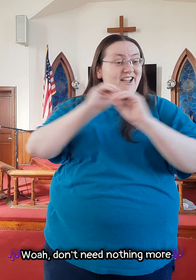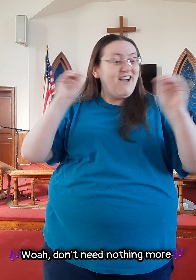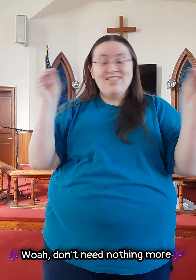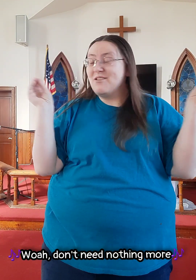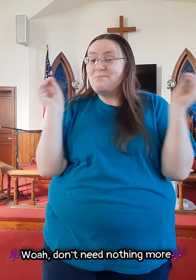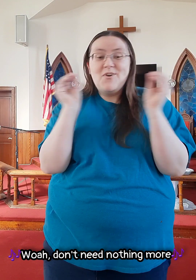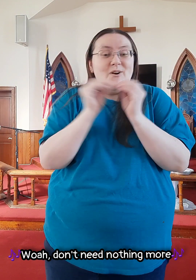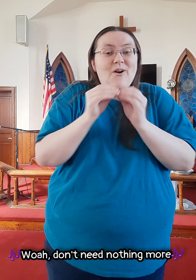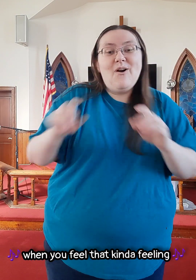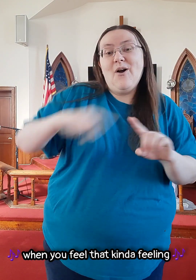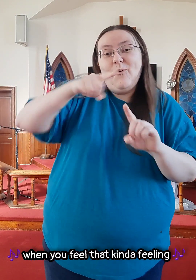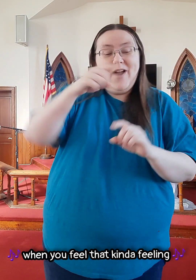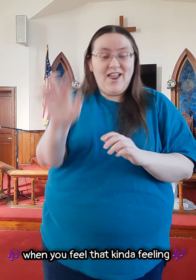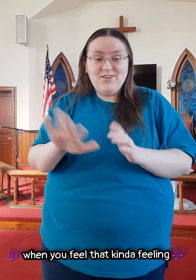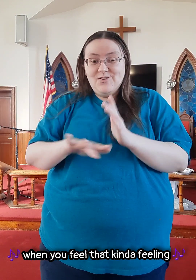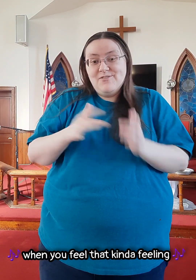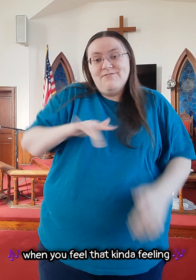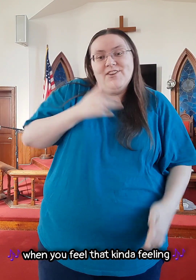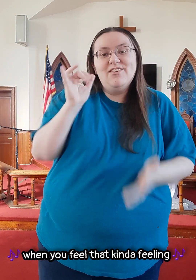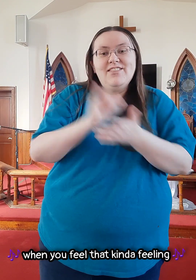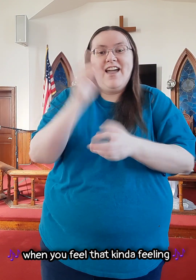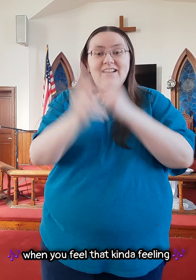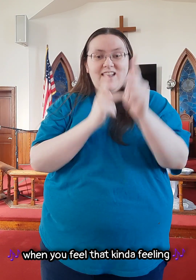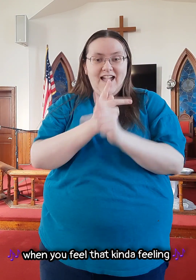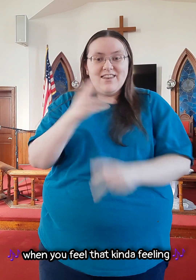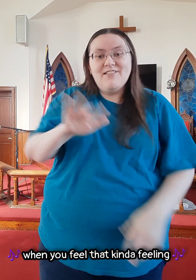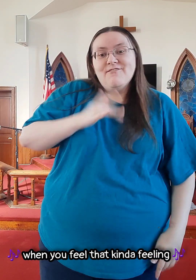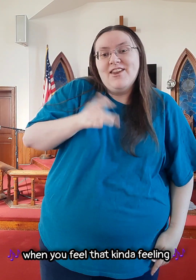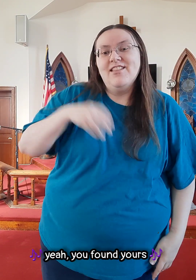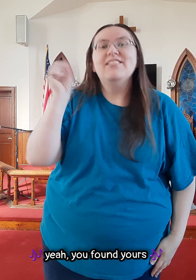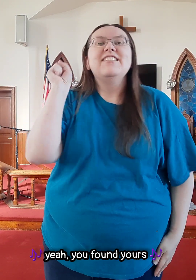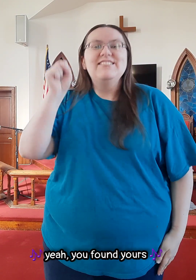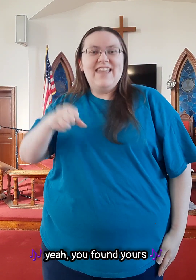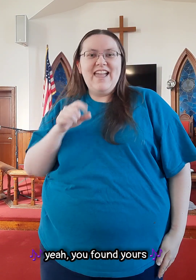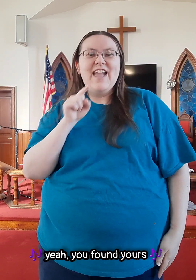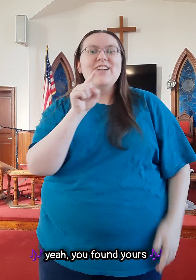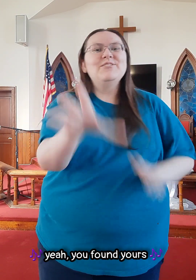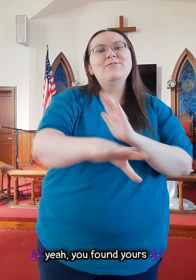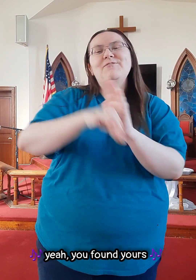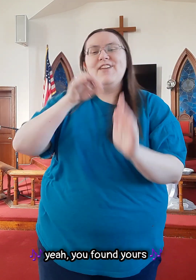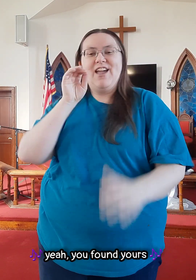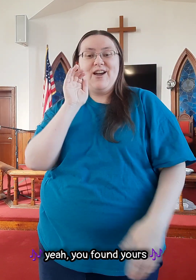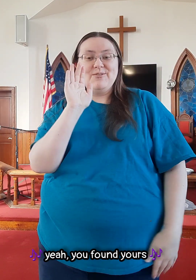more When you feel that kind of feeling, yeah, you found yours